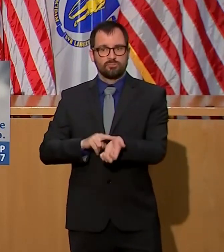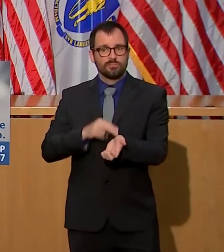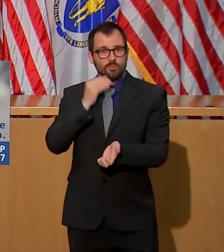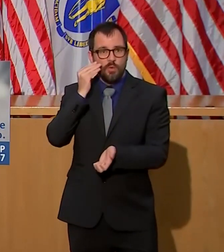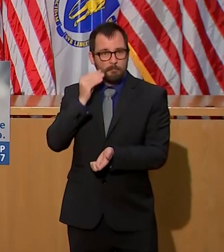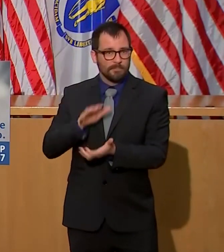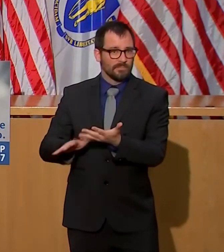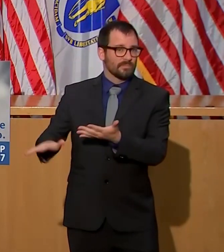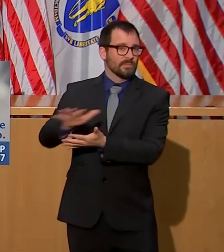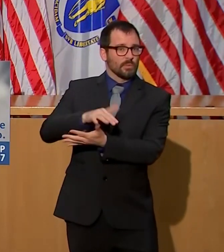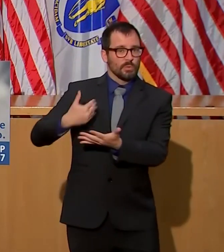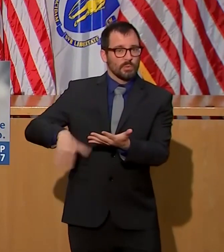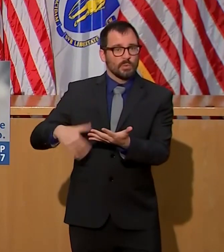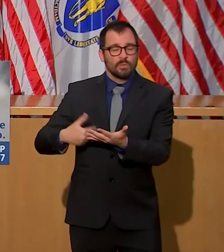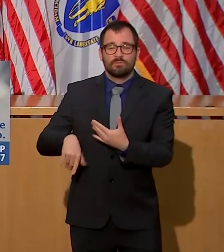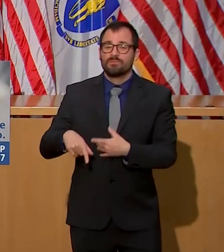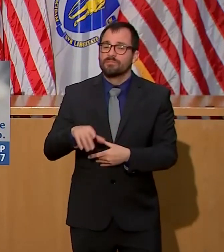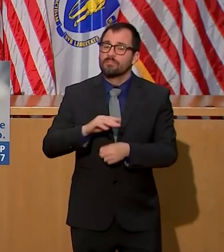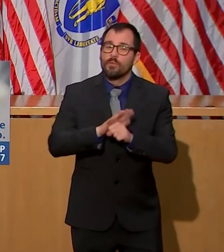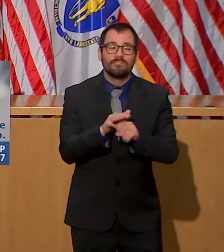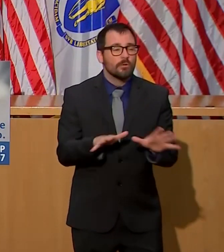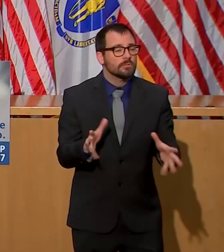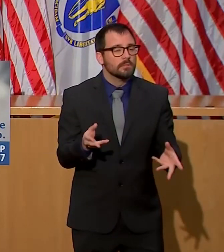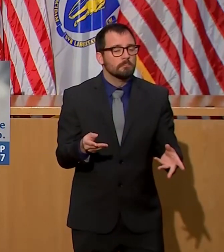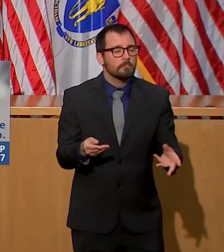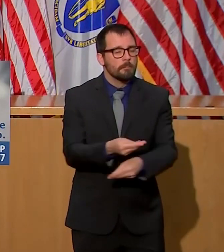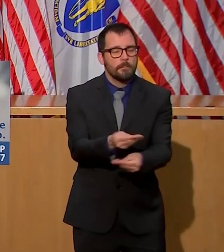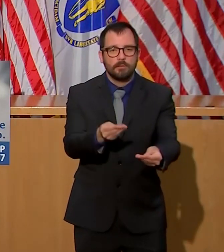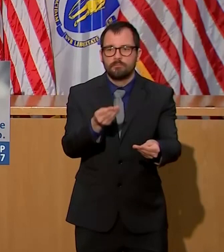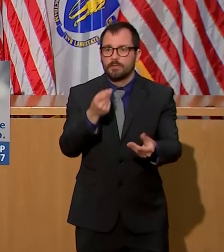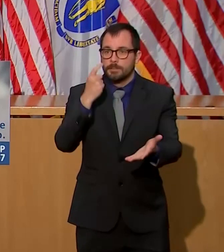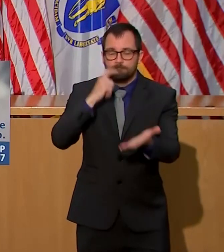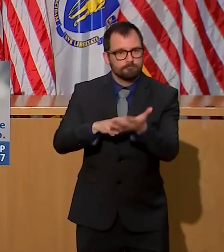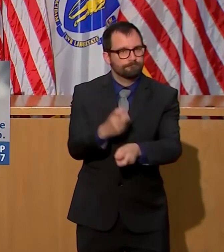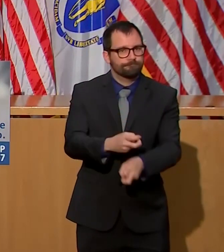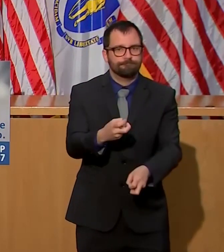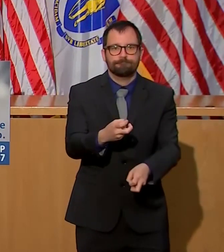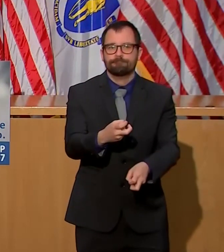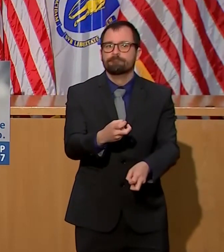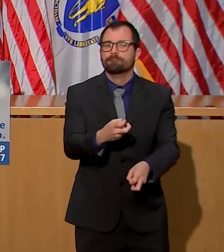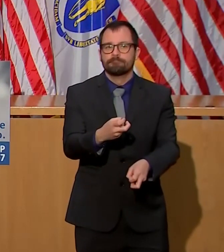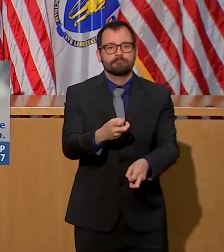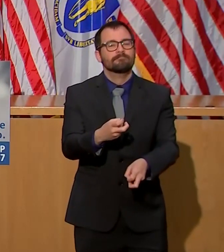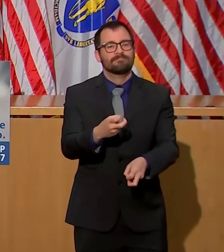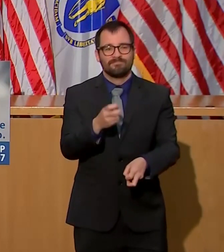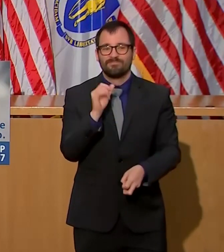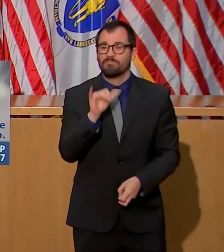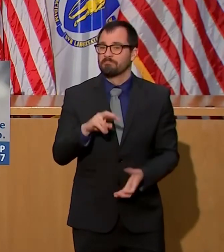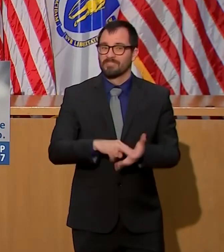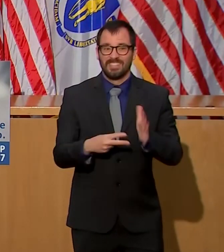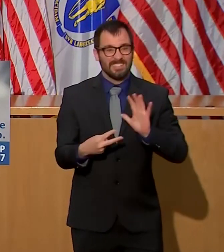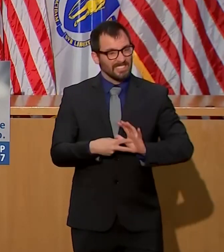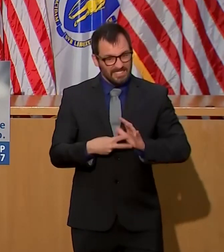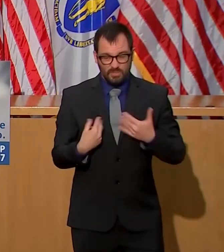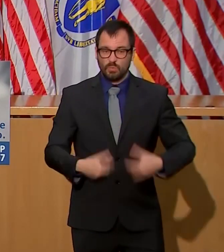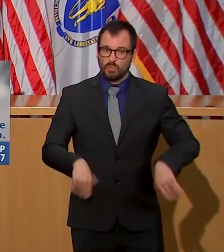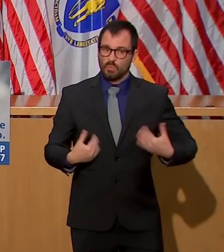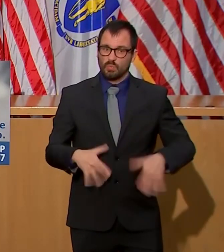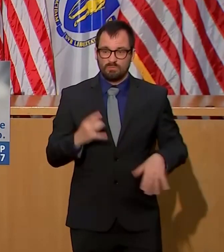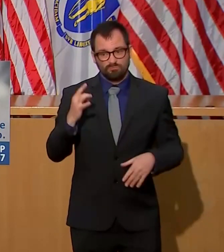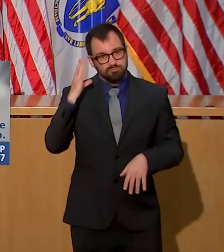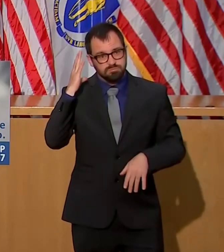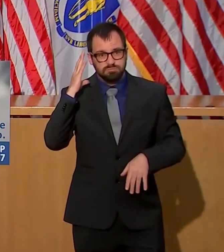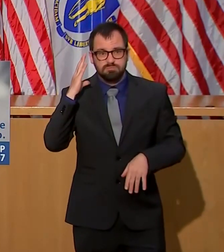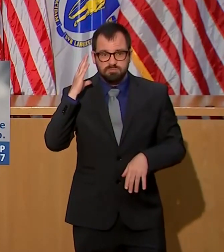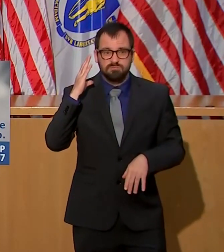for people over the age of 70 and those with other pre-existing health conditions. This is complicated for facilities where